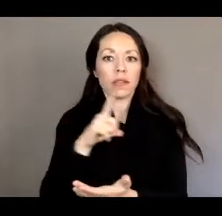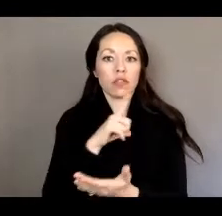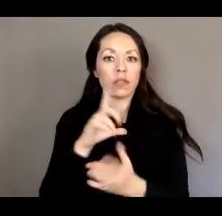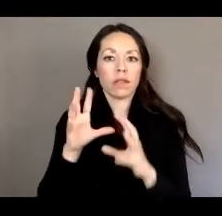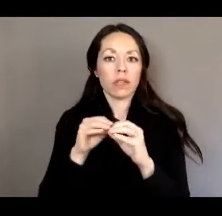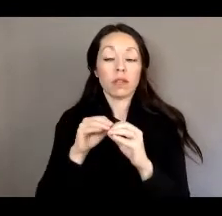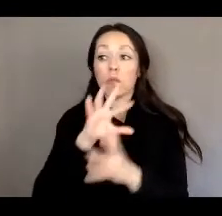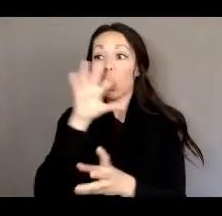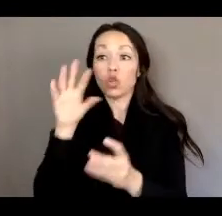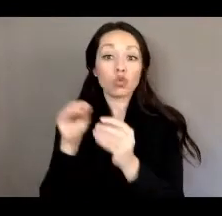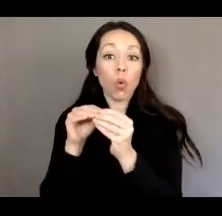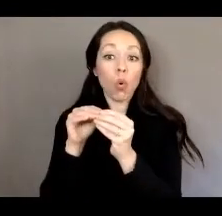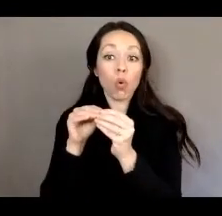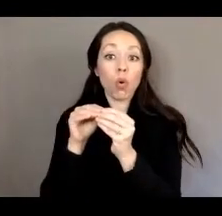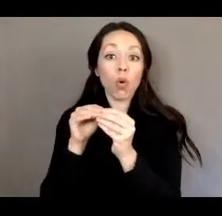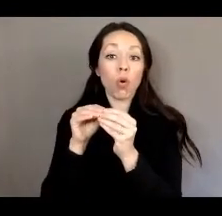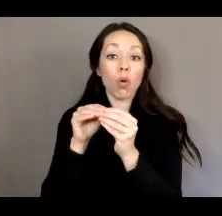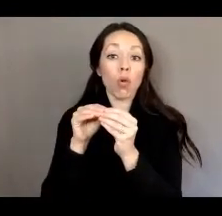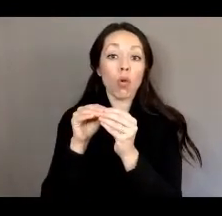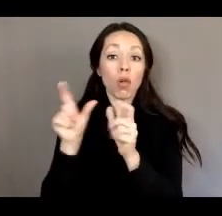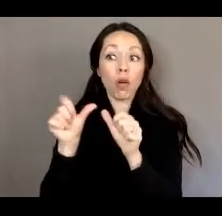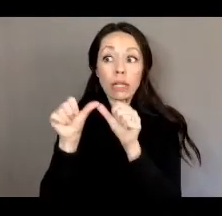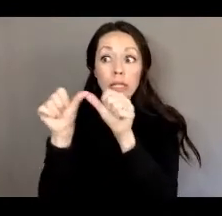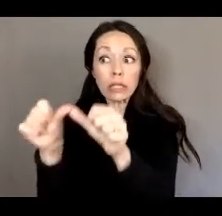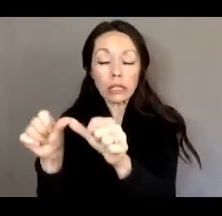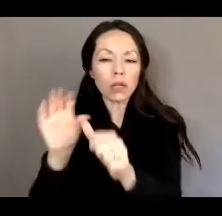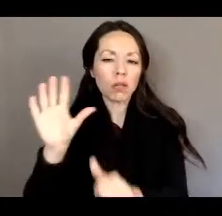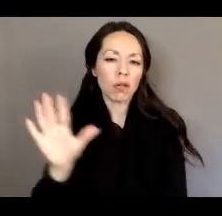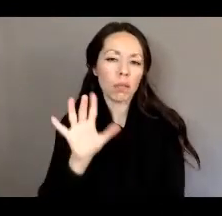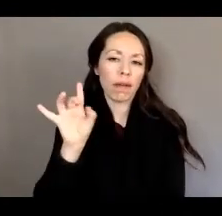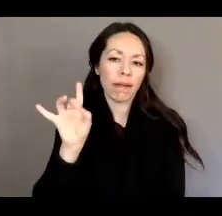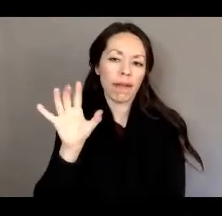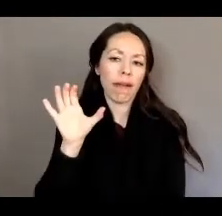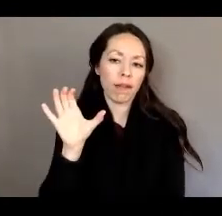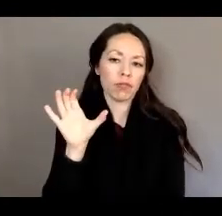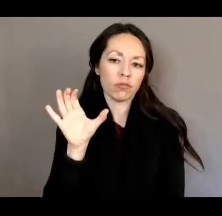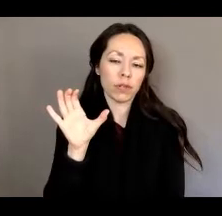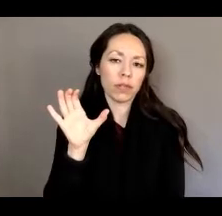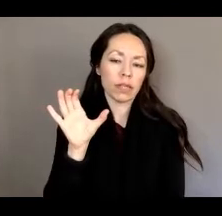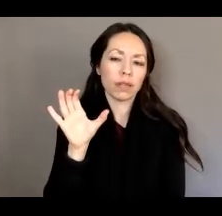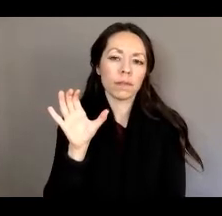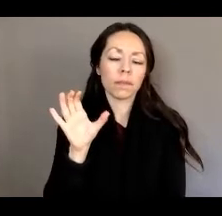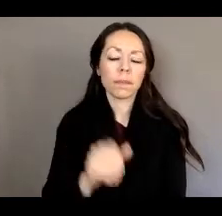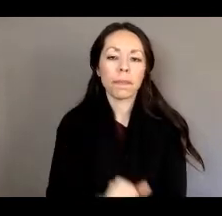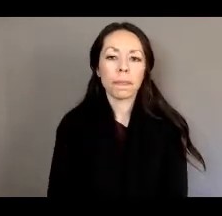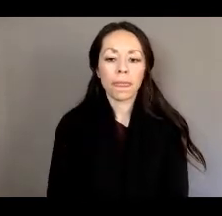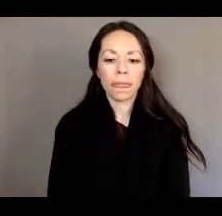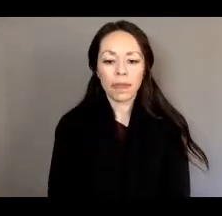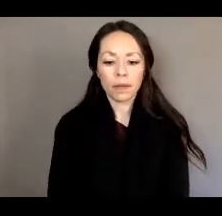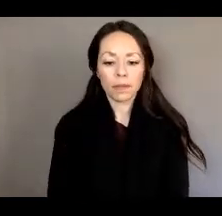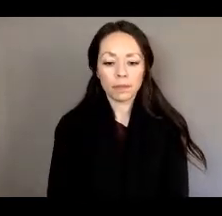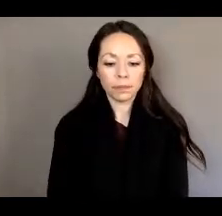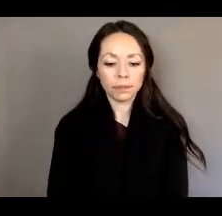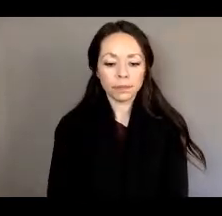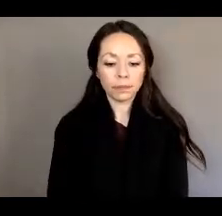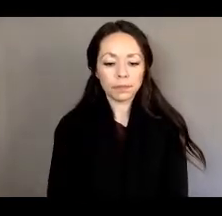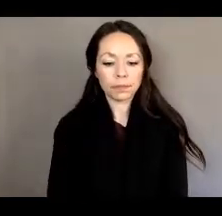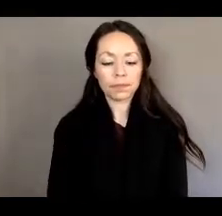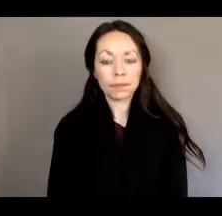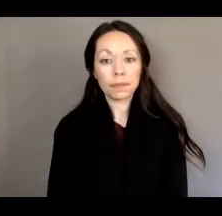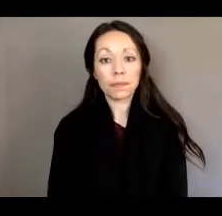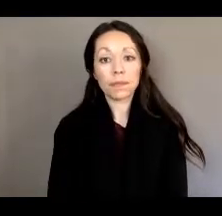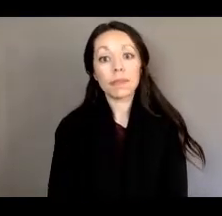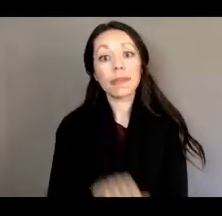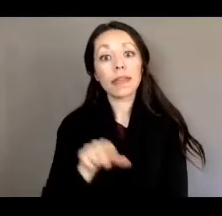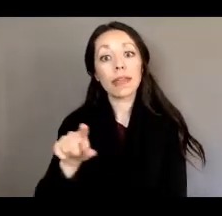800 are continuing to move through its legislative journey. This